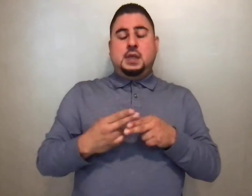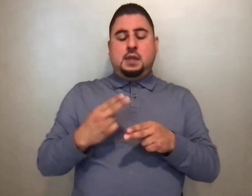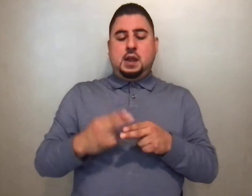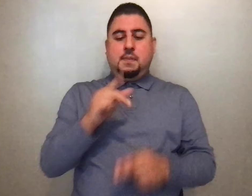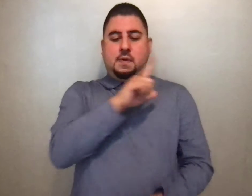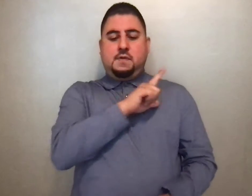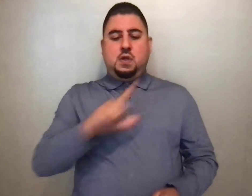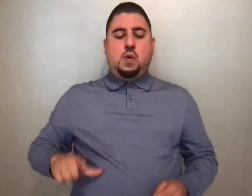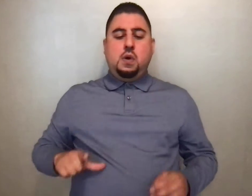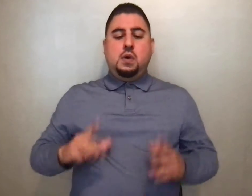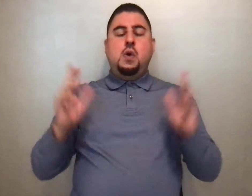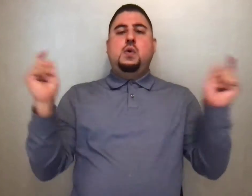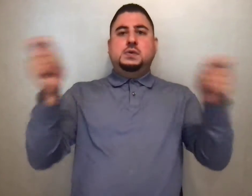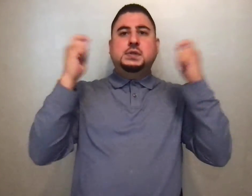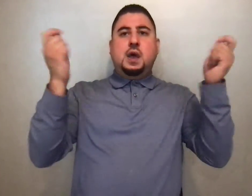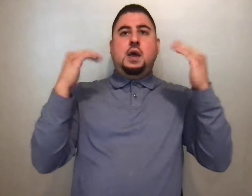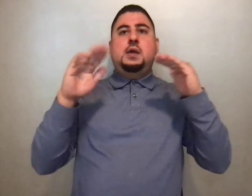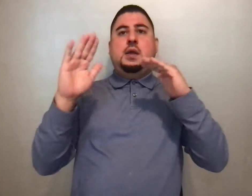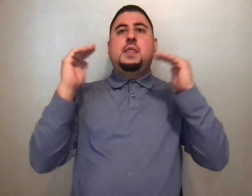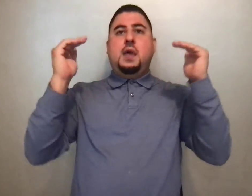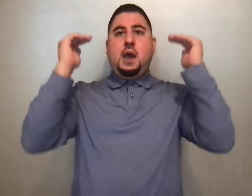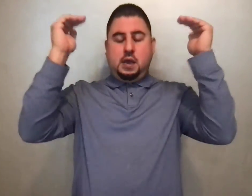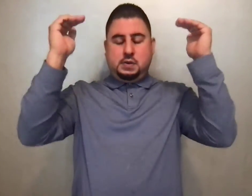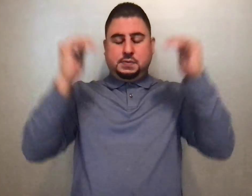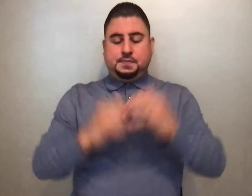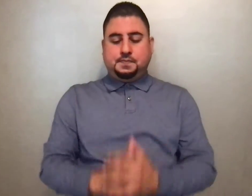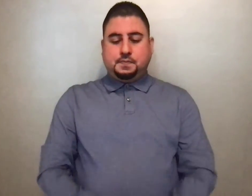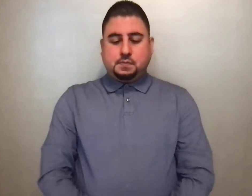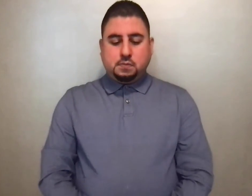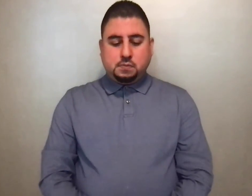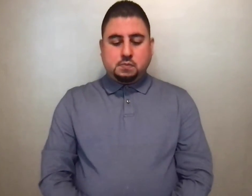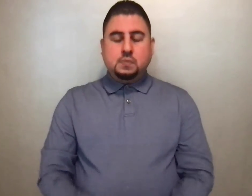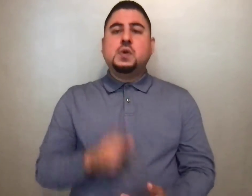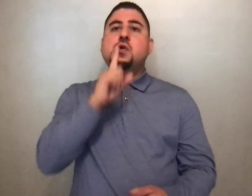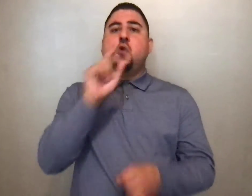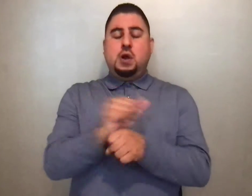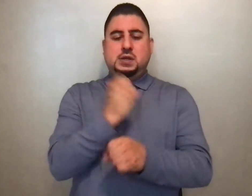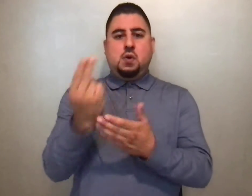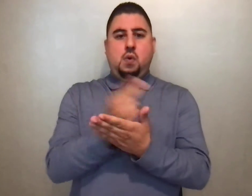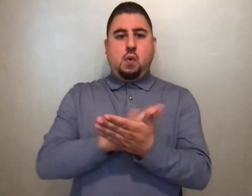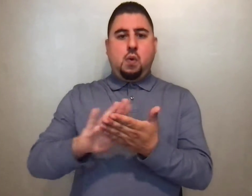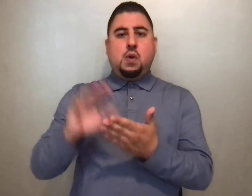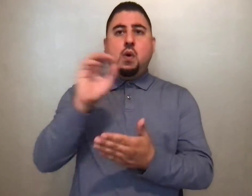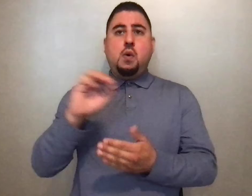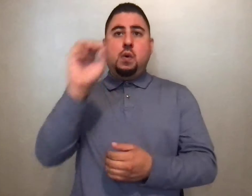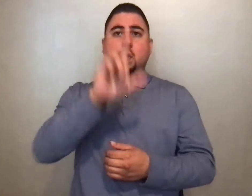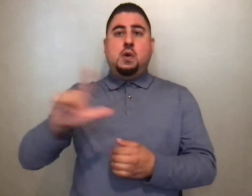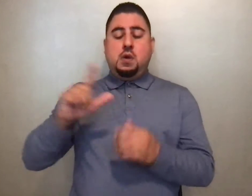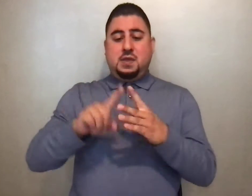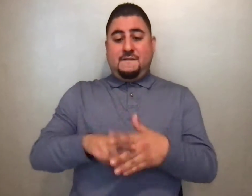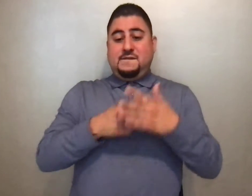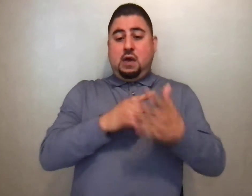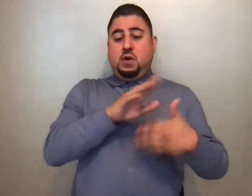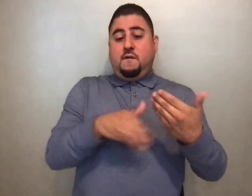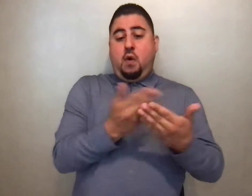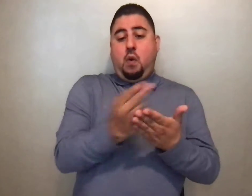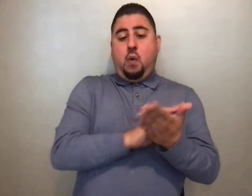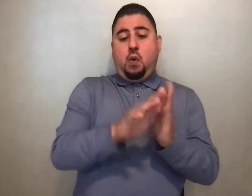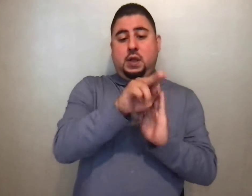in the name of the Lord. Hosanna in the highest. You are indeed holy, O Lord, the fount of all holiness. Make